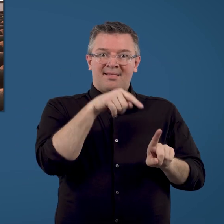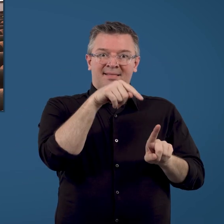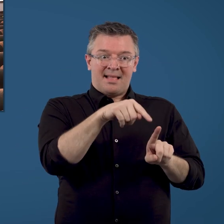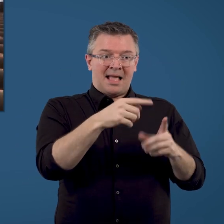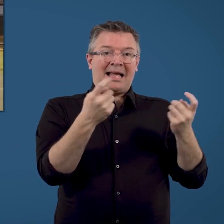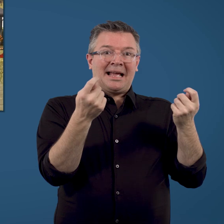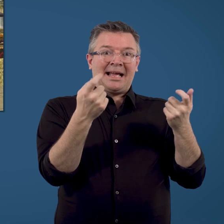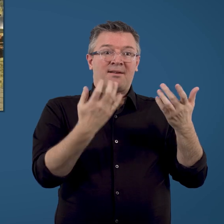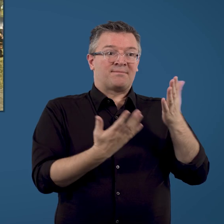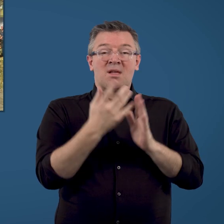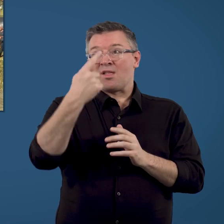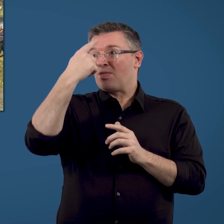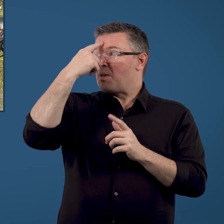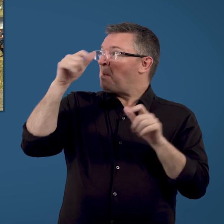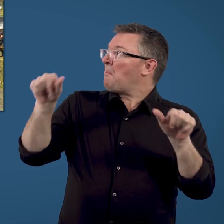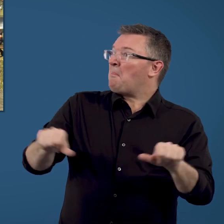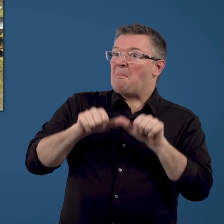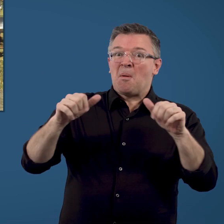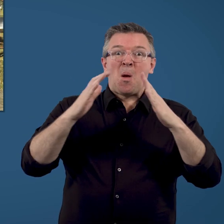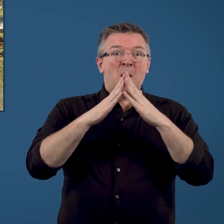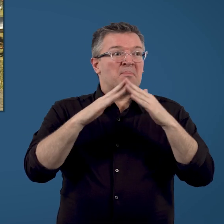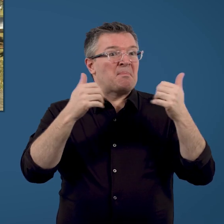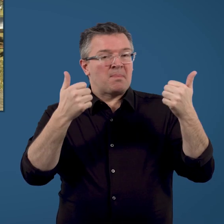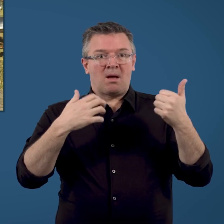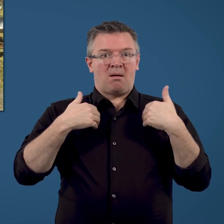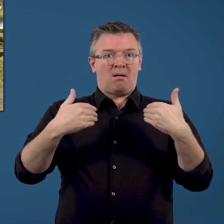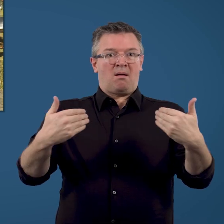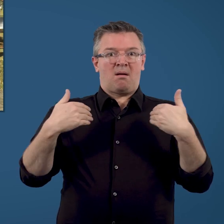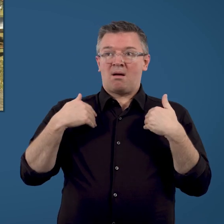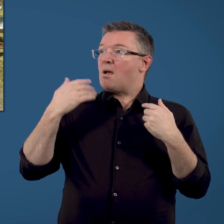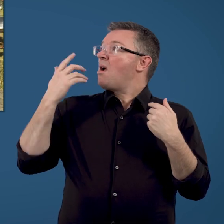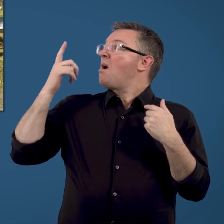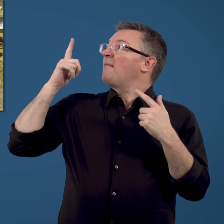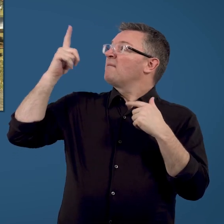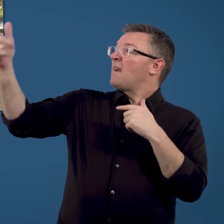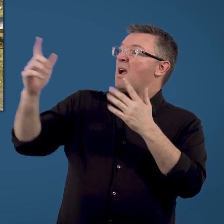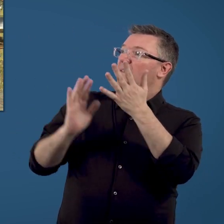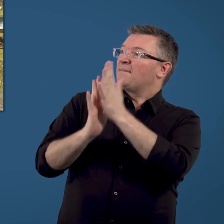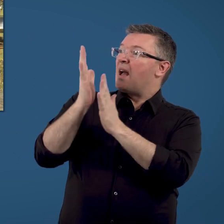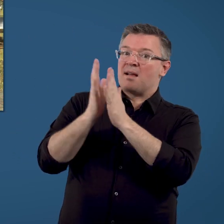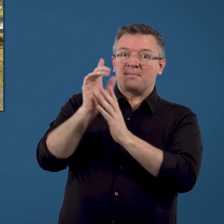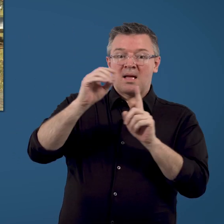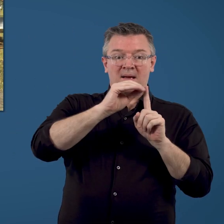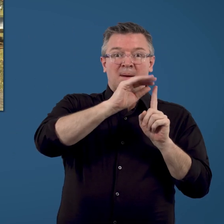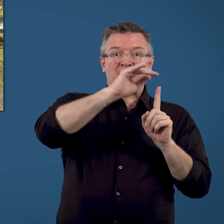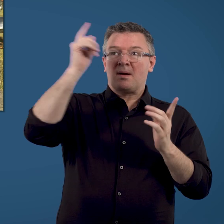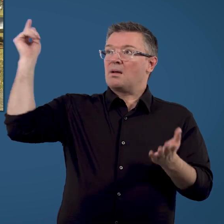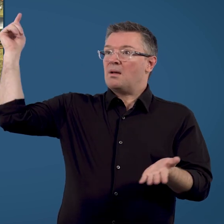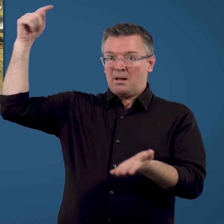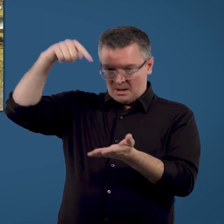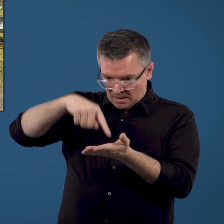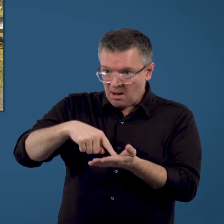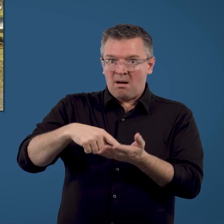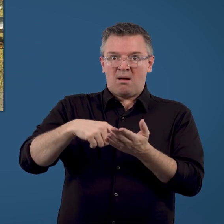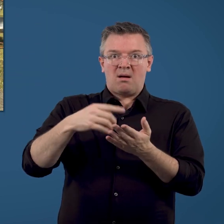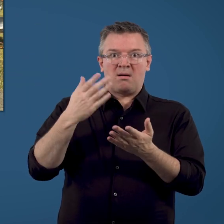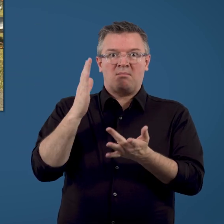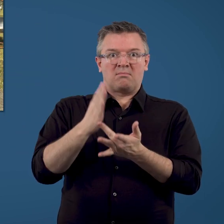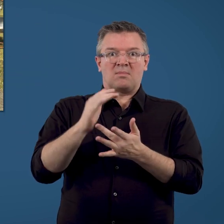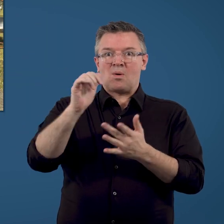So while you might think you're safe when a bushfire is far away, embers can fall from the sky and land around